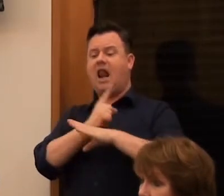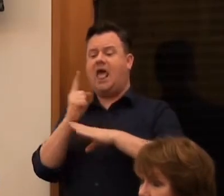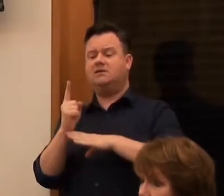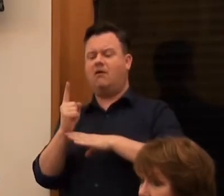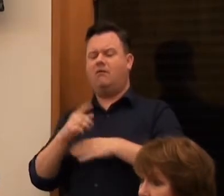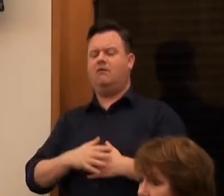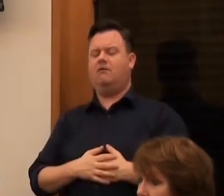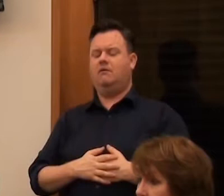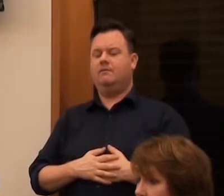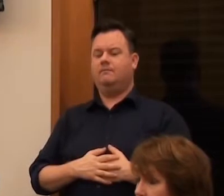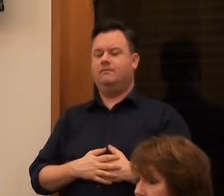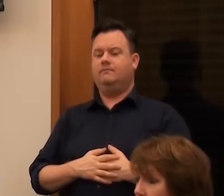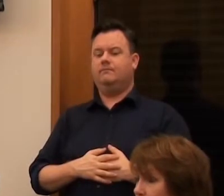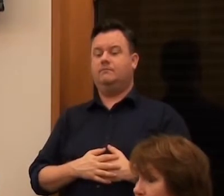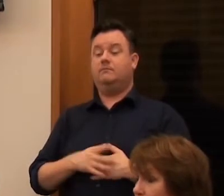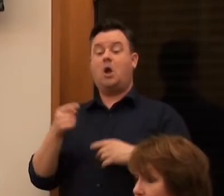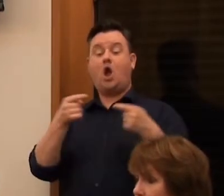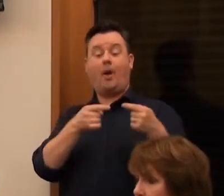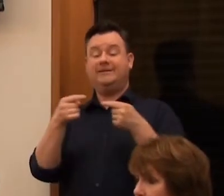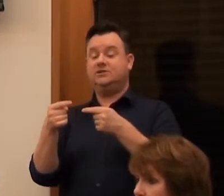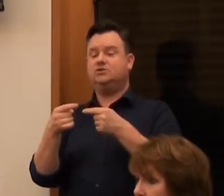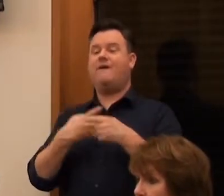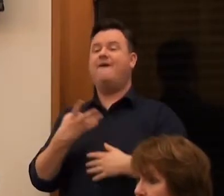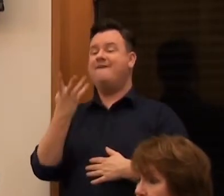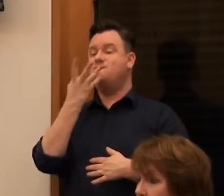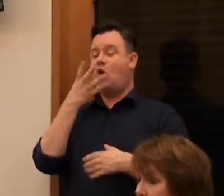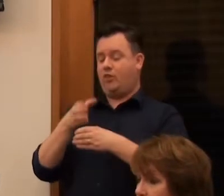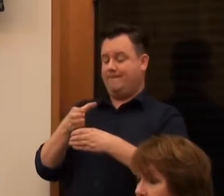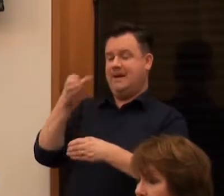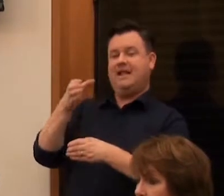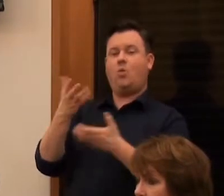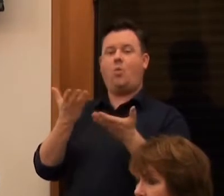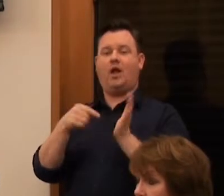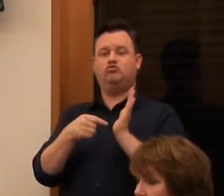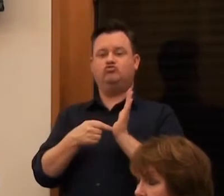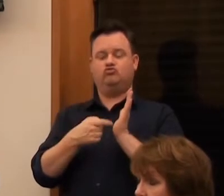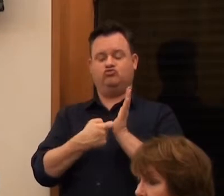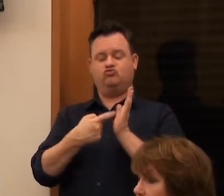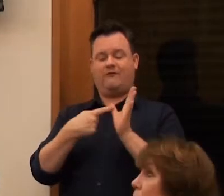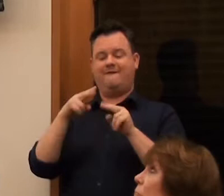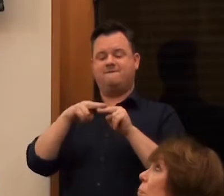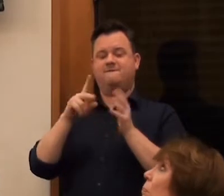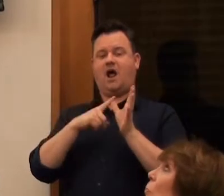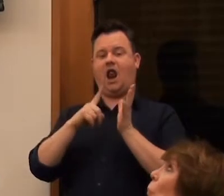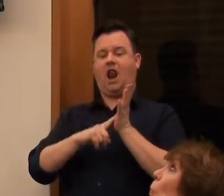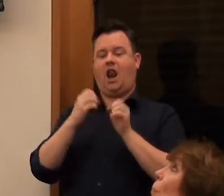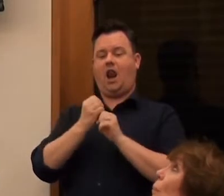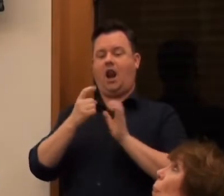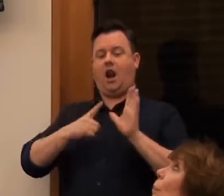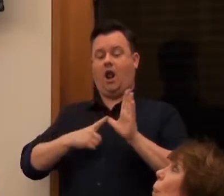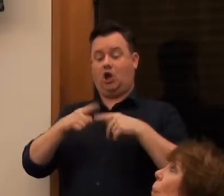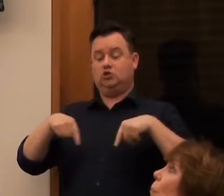was the competition for the fourth place in Trafalgar Square. And I